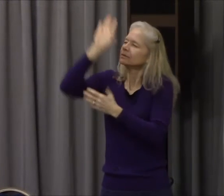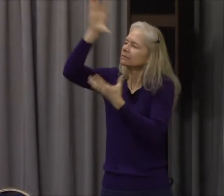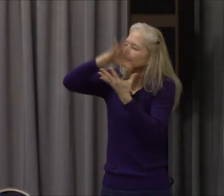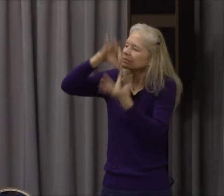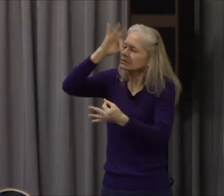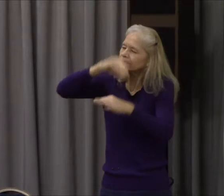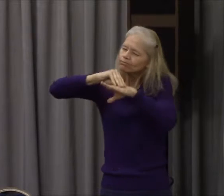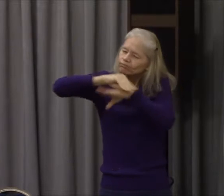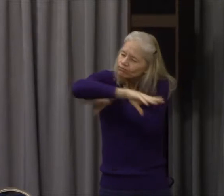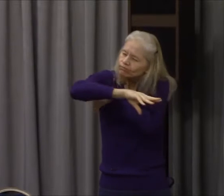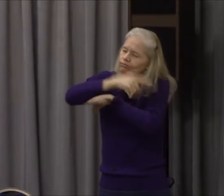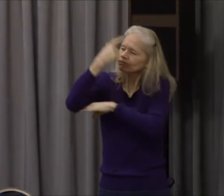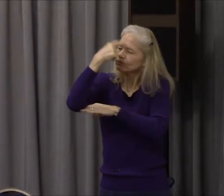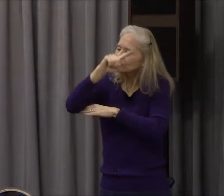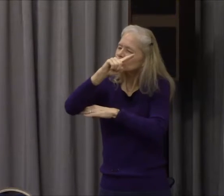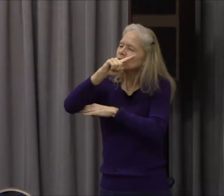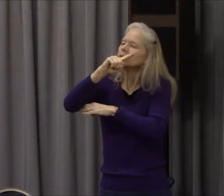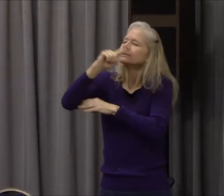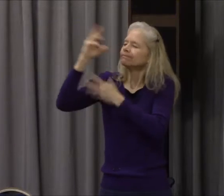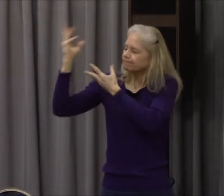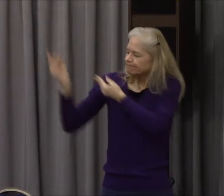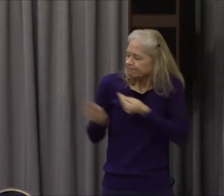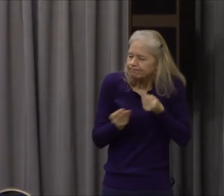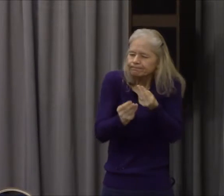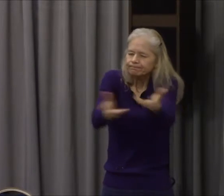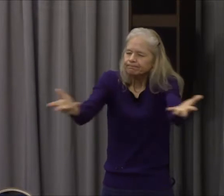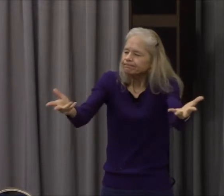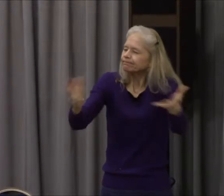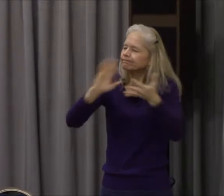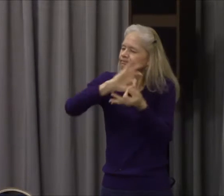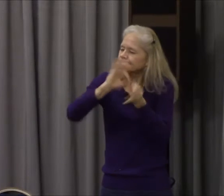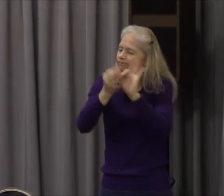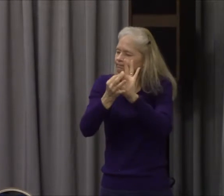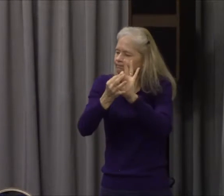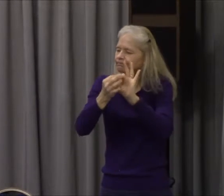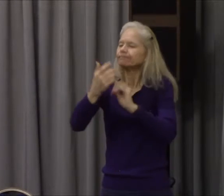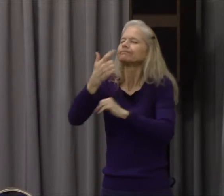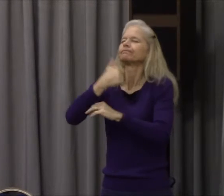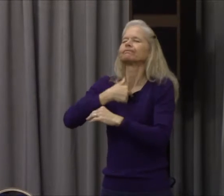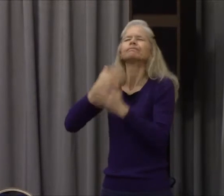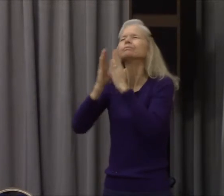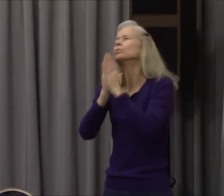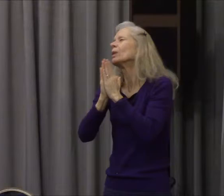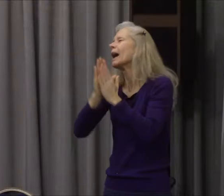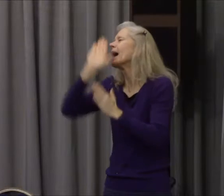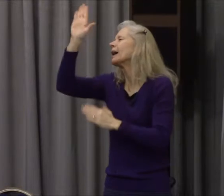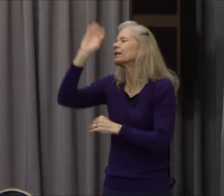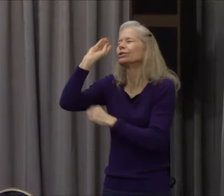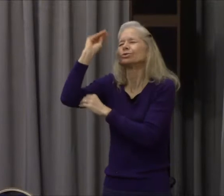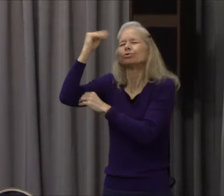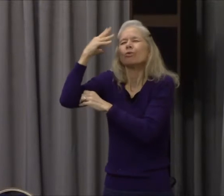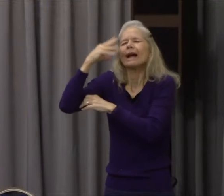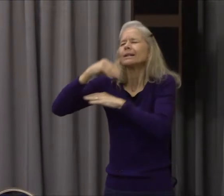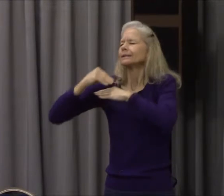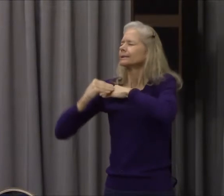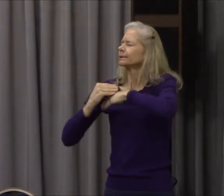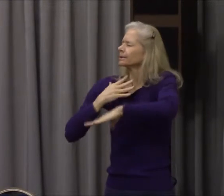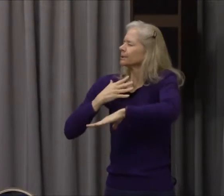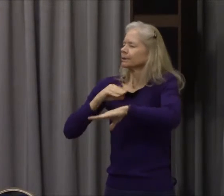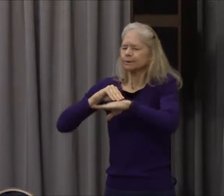please. Be with those in the nursery as well. Be with thy spirit, and I'm caring for the children of God. I thank you for